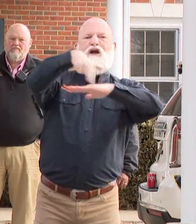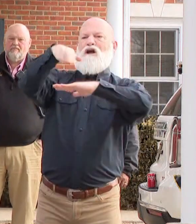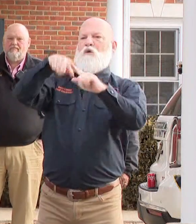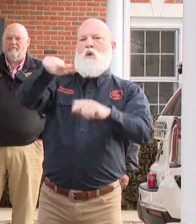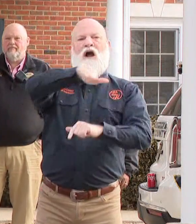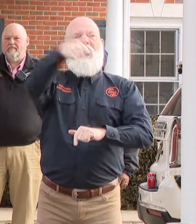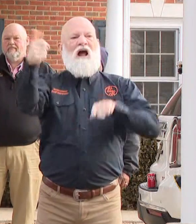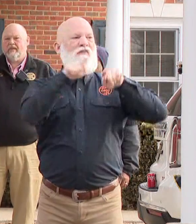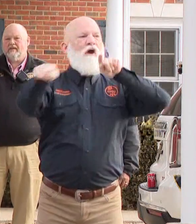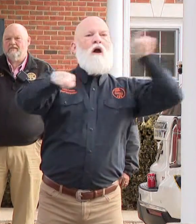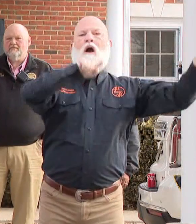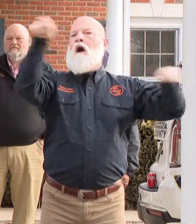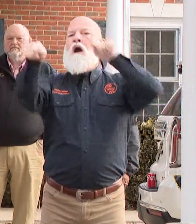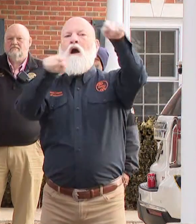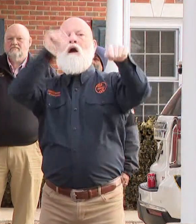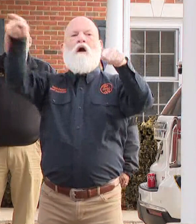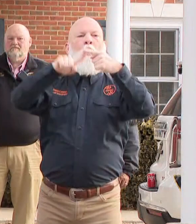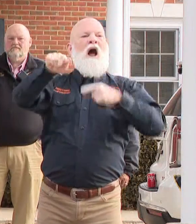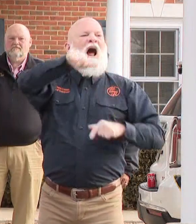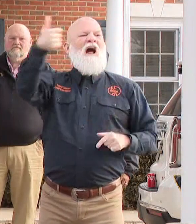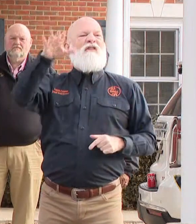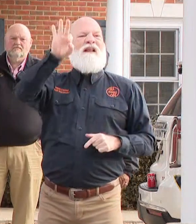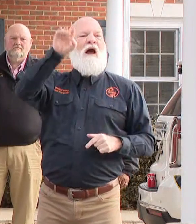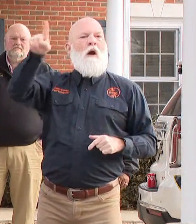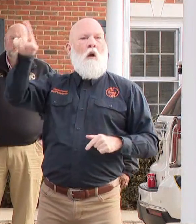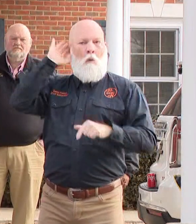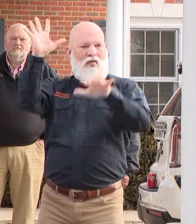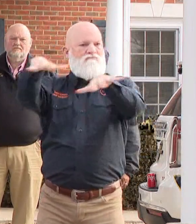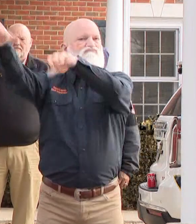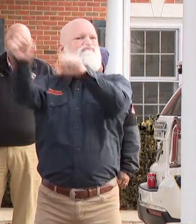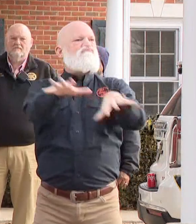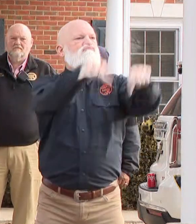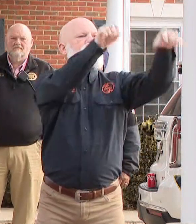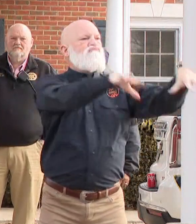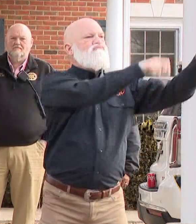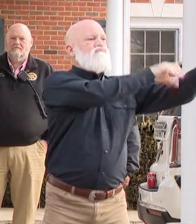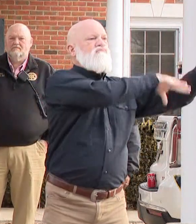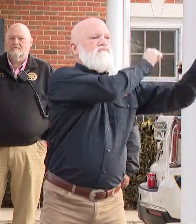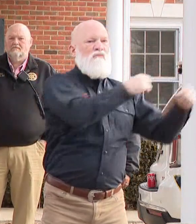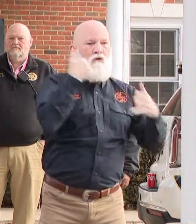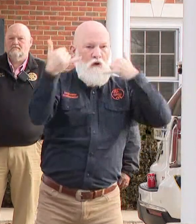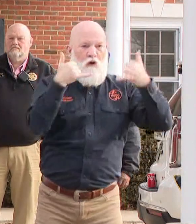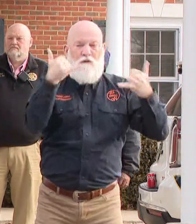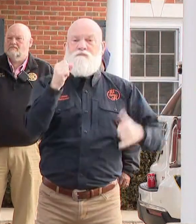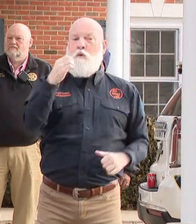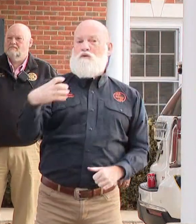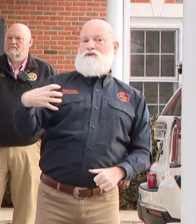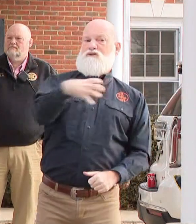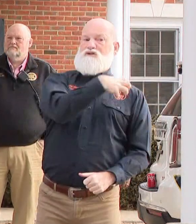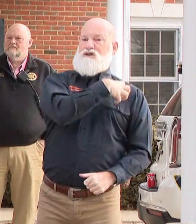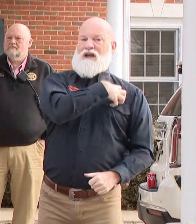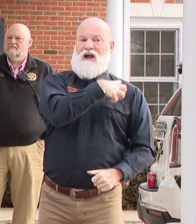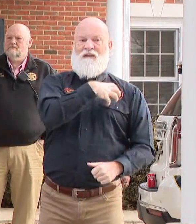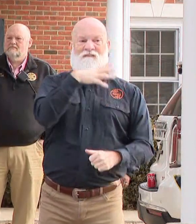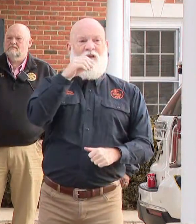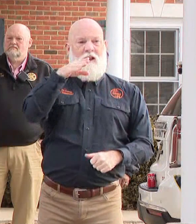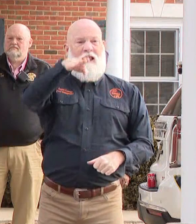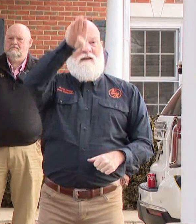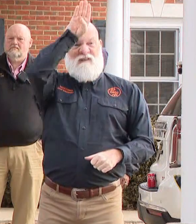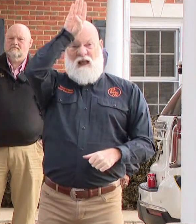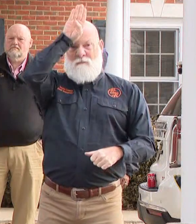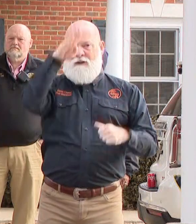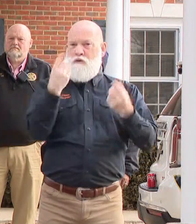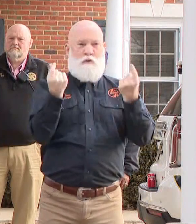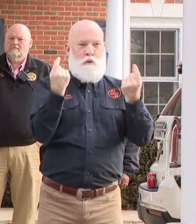possible. EMA Director Glenn Polk and Fire Chief Mike Bird immediately stood up our County Emergency Response